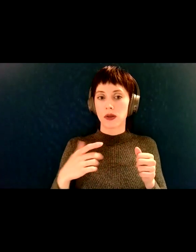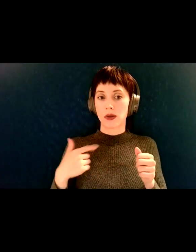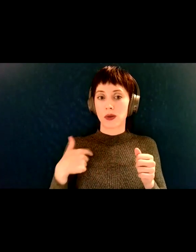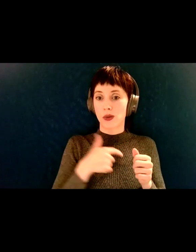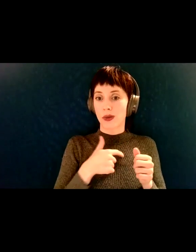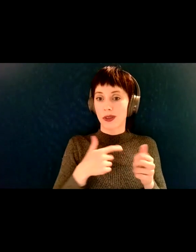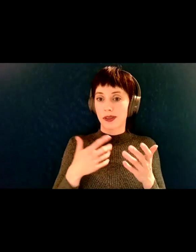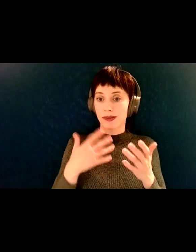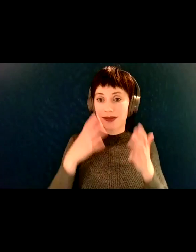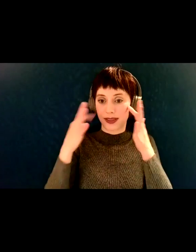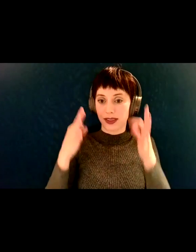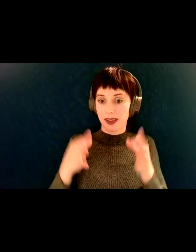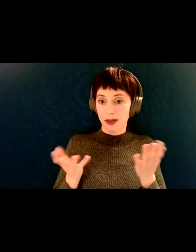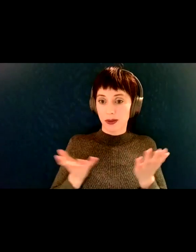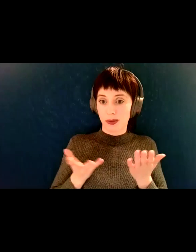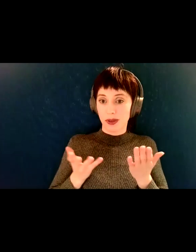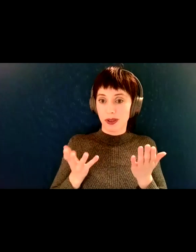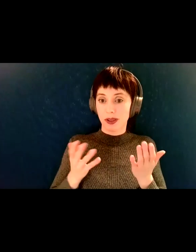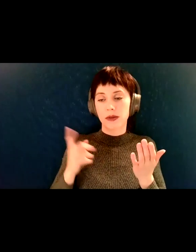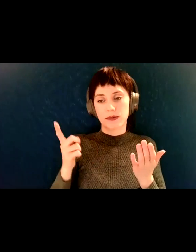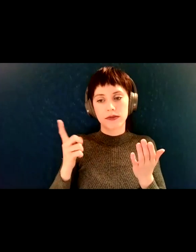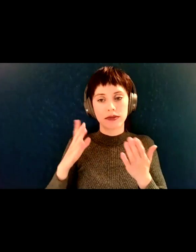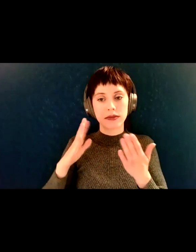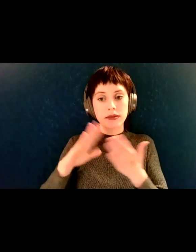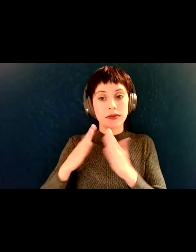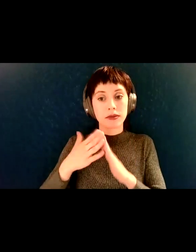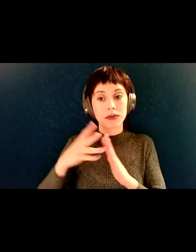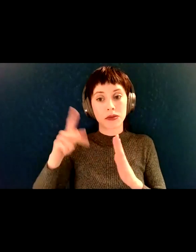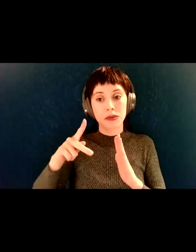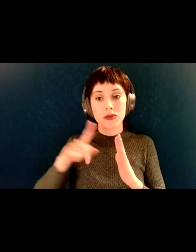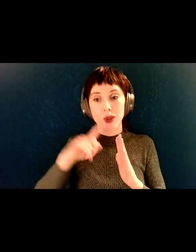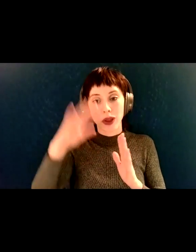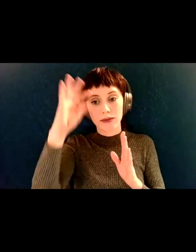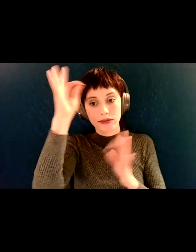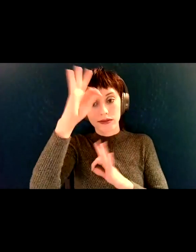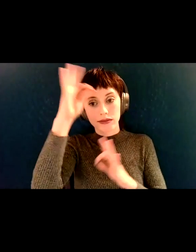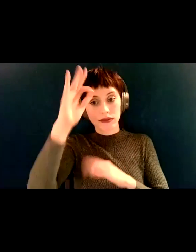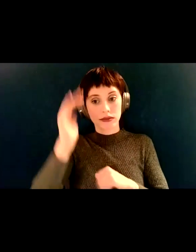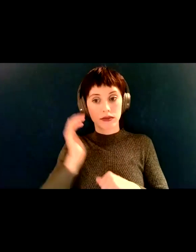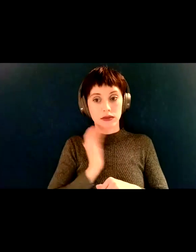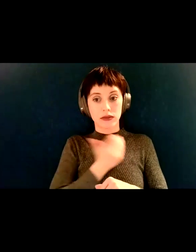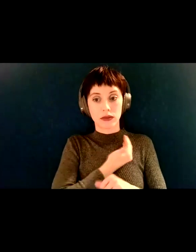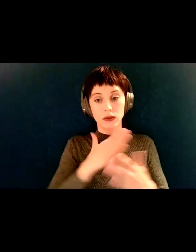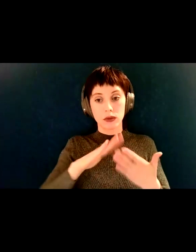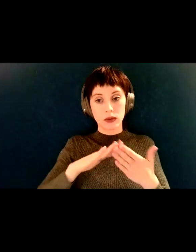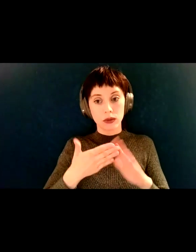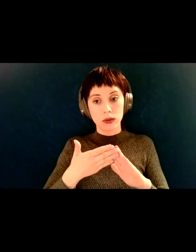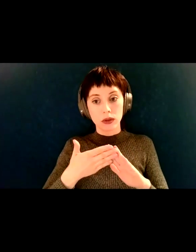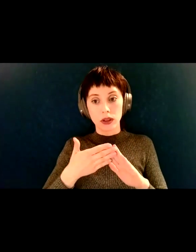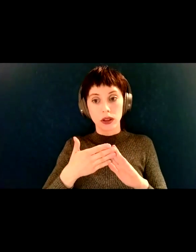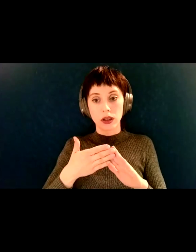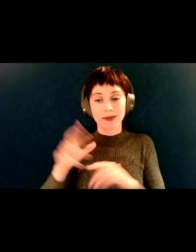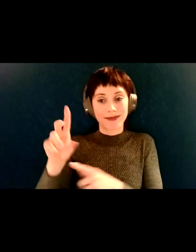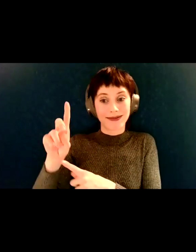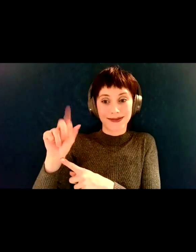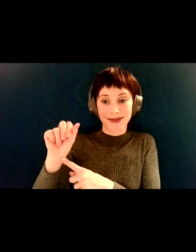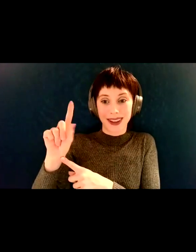the city has virtually nothing about our community. Uh, in terms of data. In terms of data. And